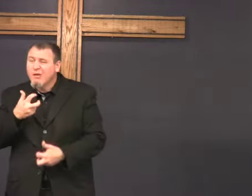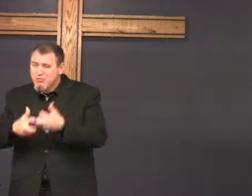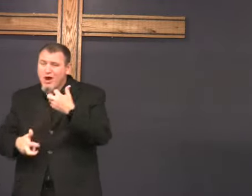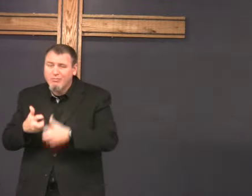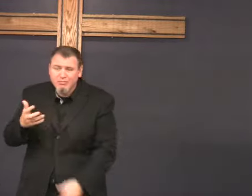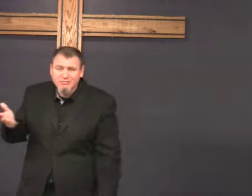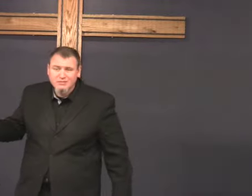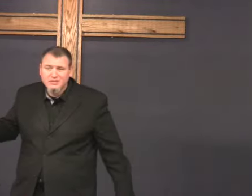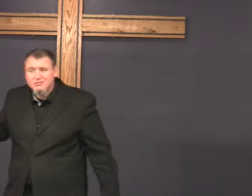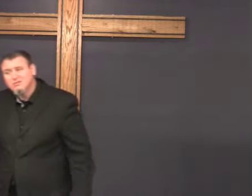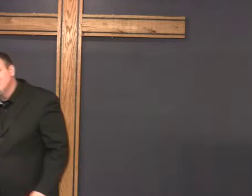you're have a problem